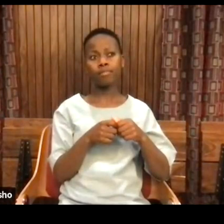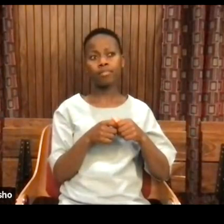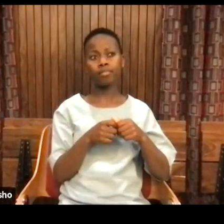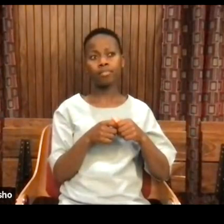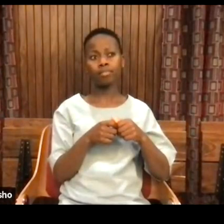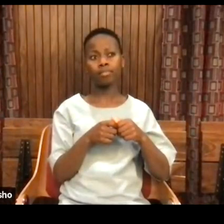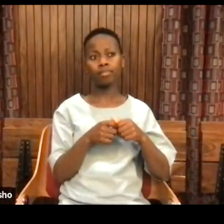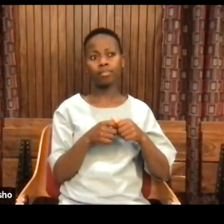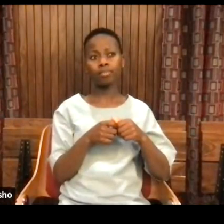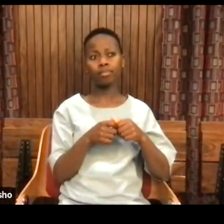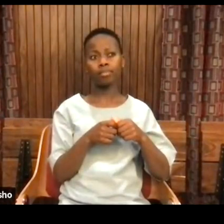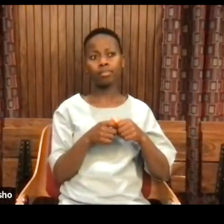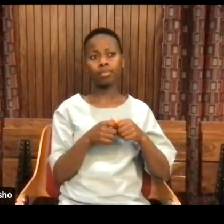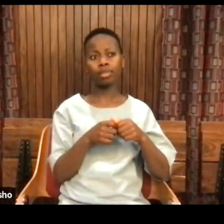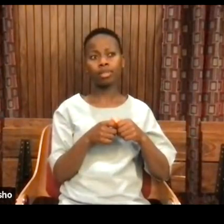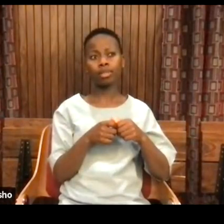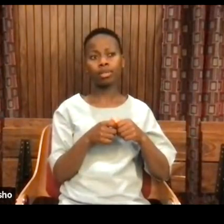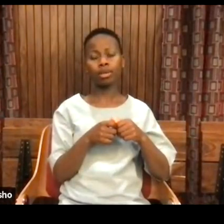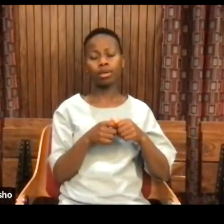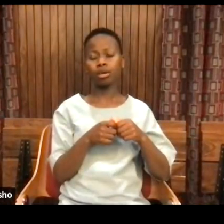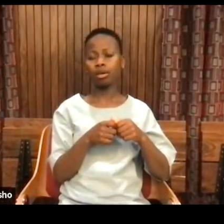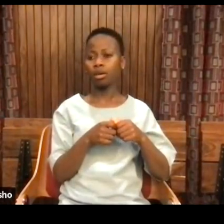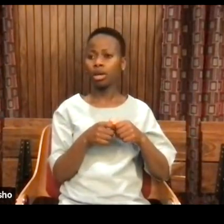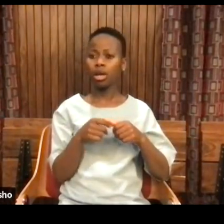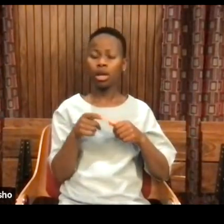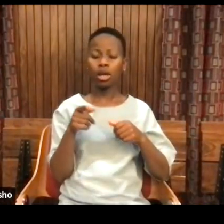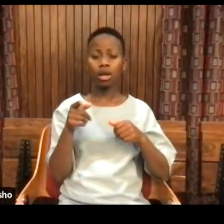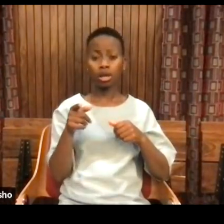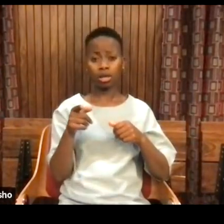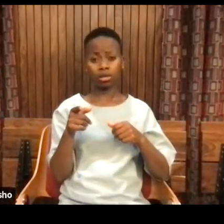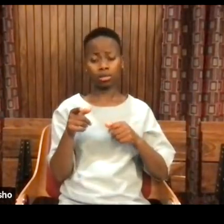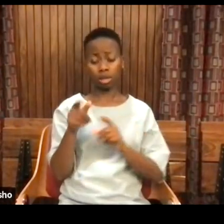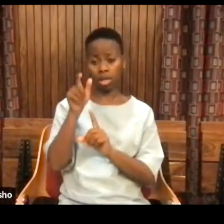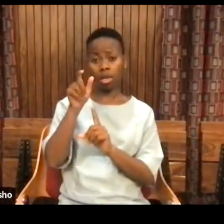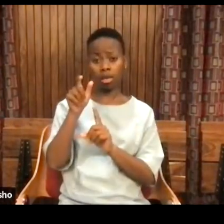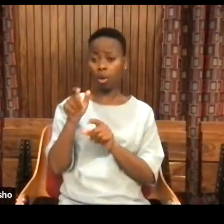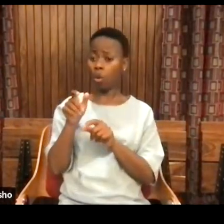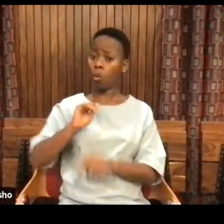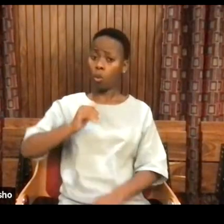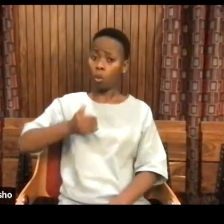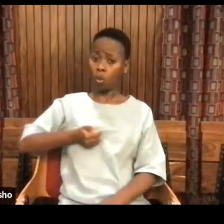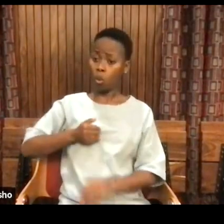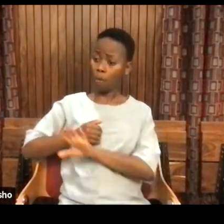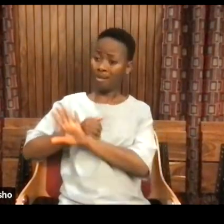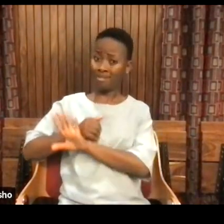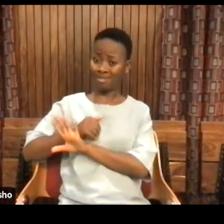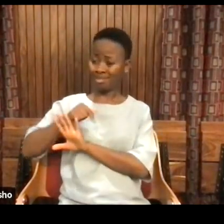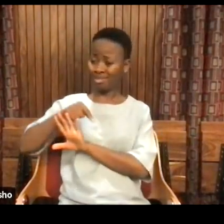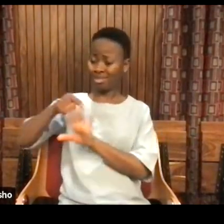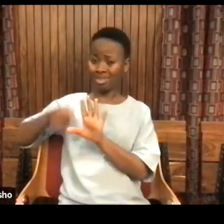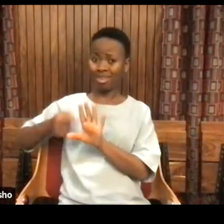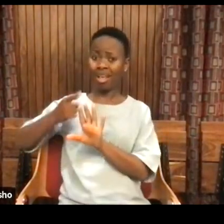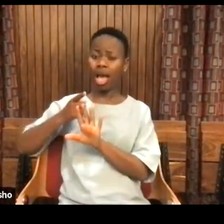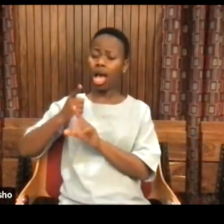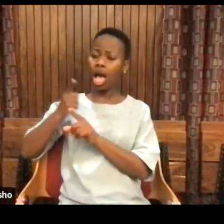and accuse someone of that stature and of that power.